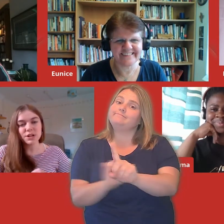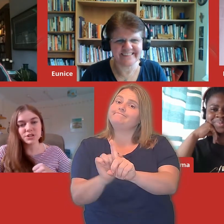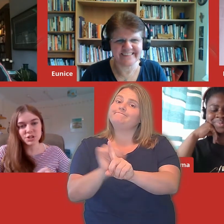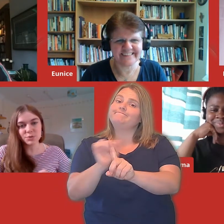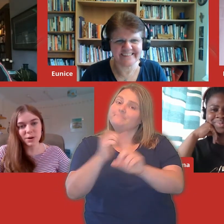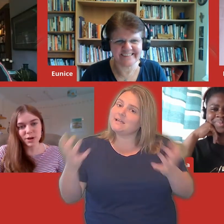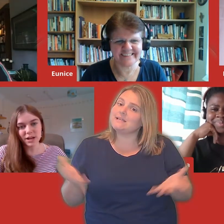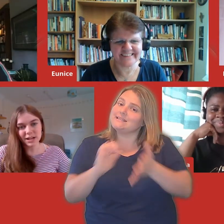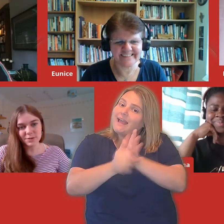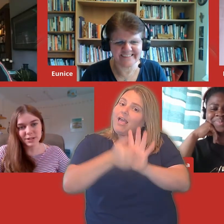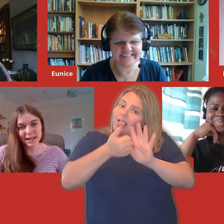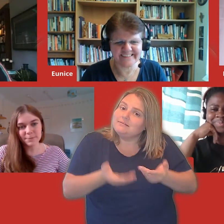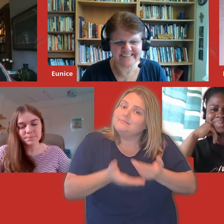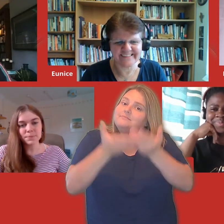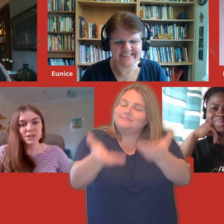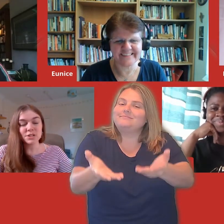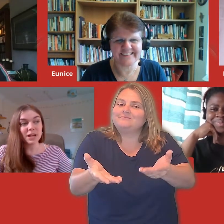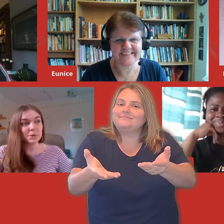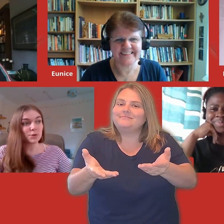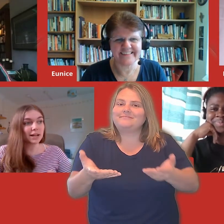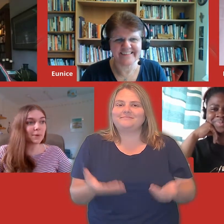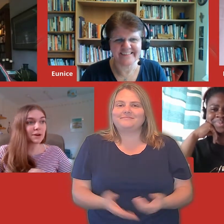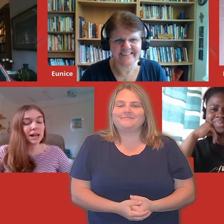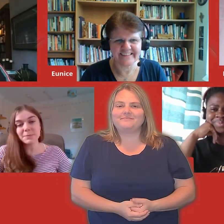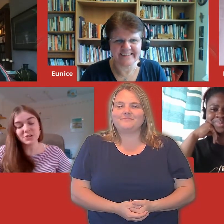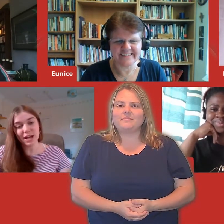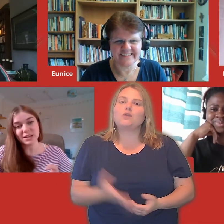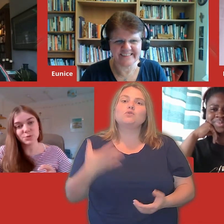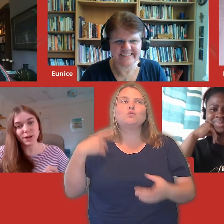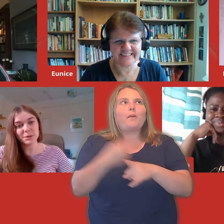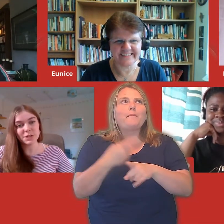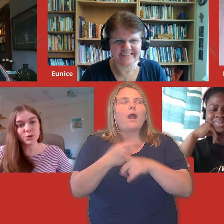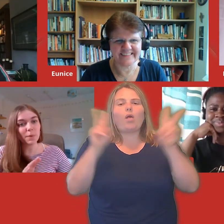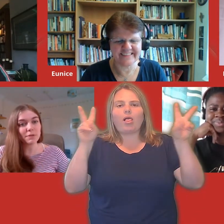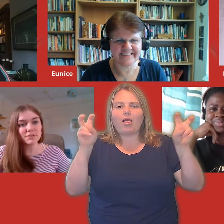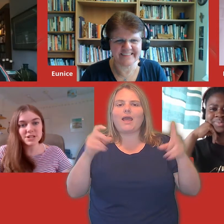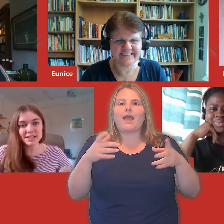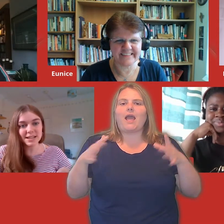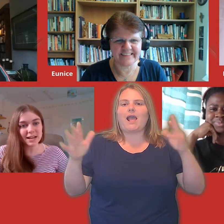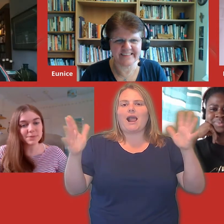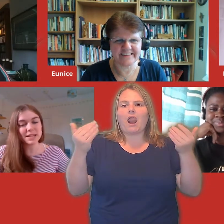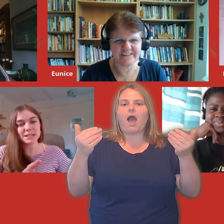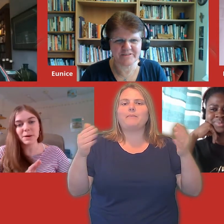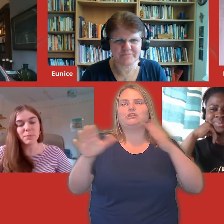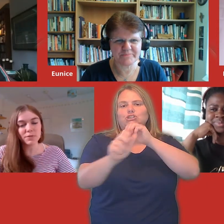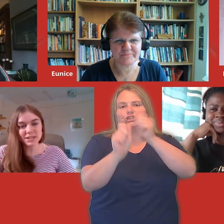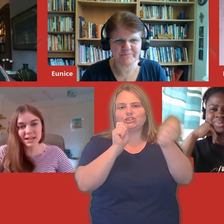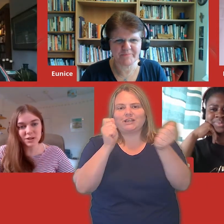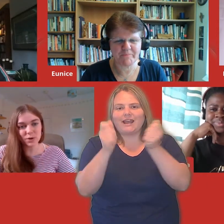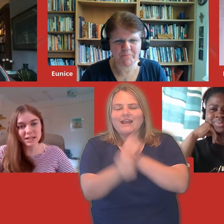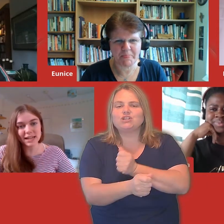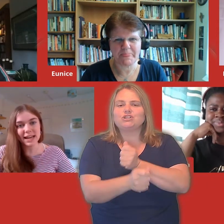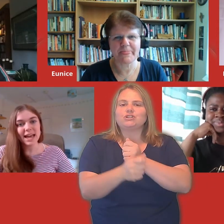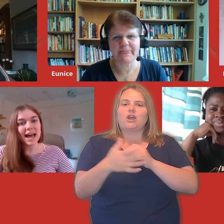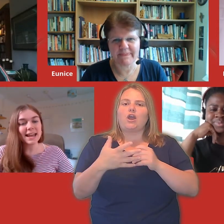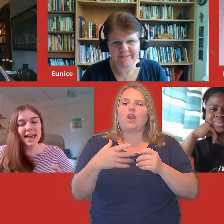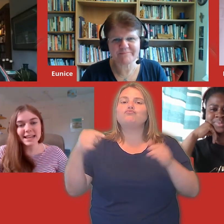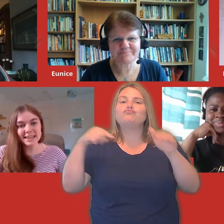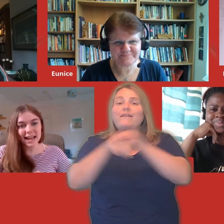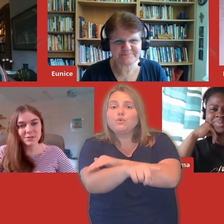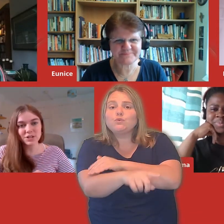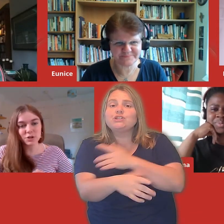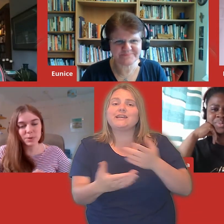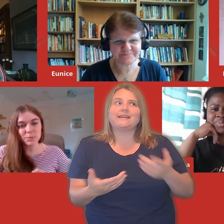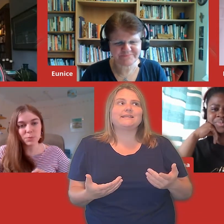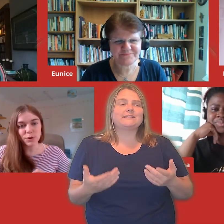home to do that work locally. So we're going to be talking about climate change. We're going to be talking about refugees and asylum seekers, about poverty and inequality, and